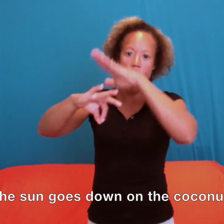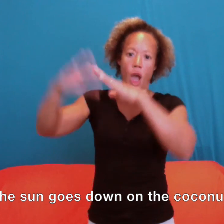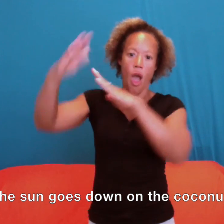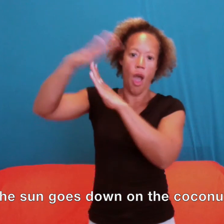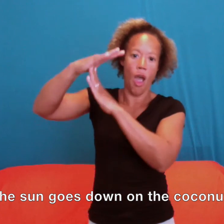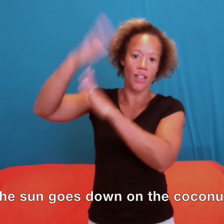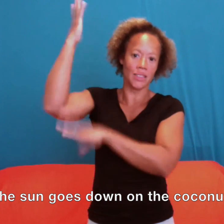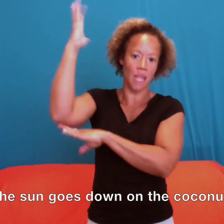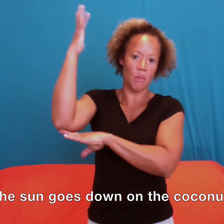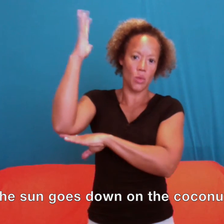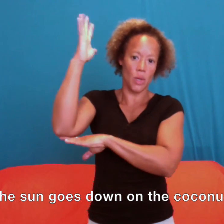tree